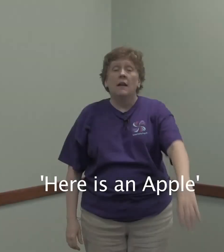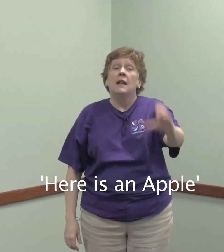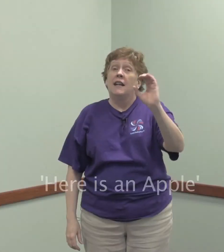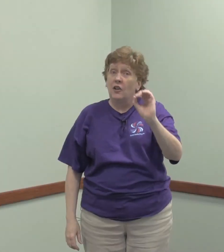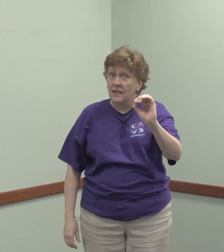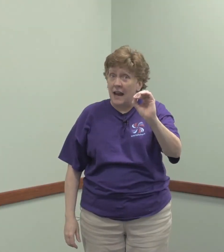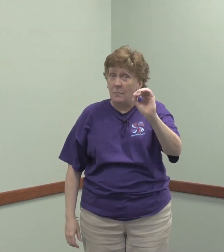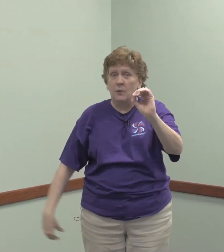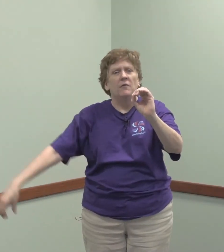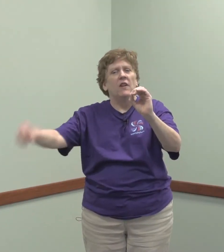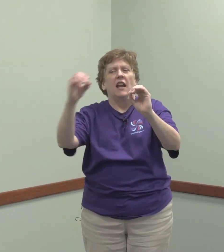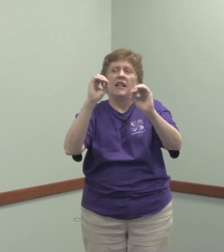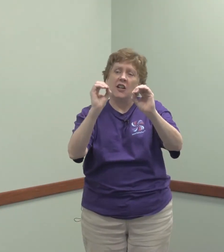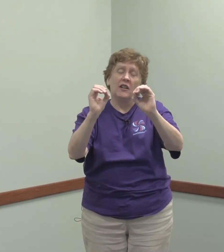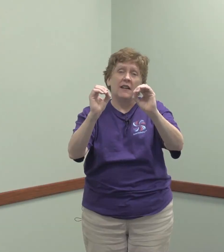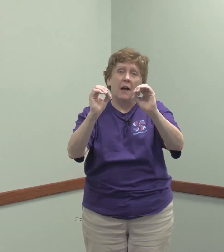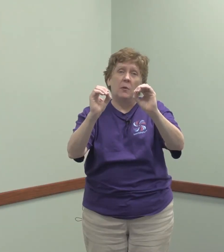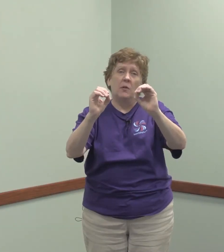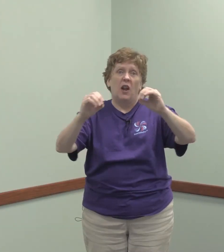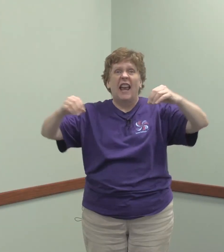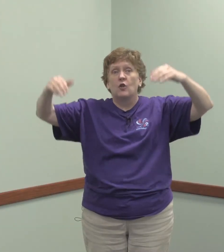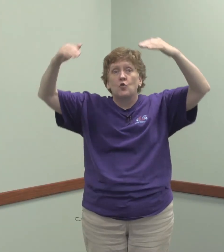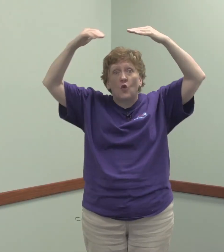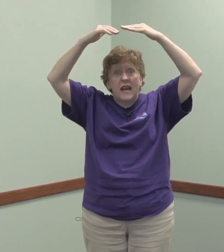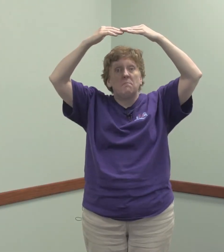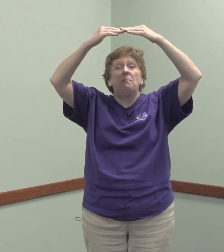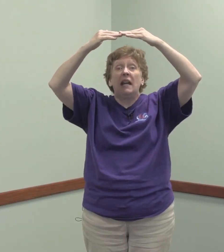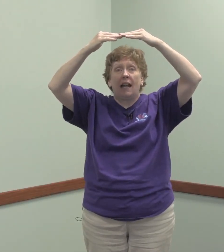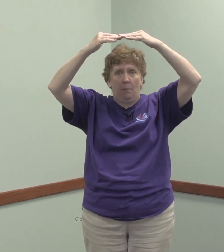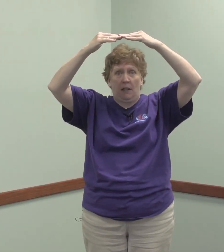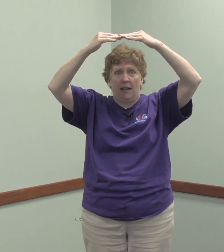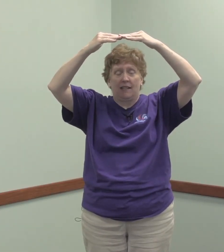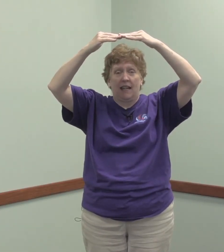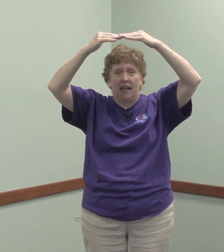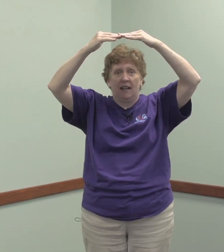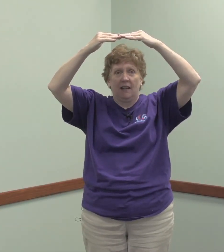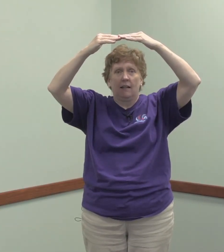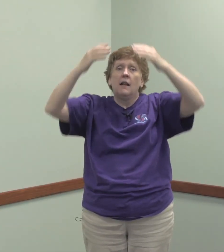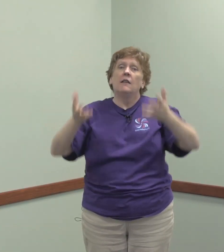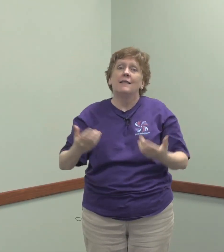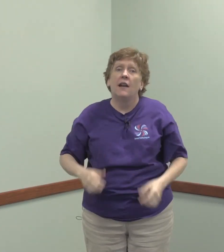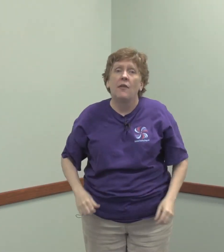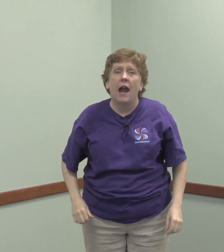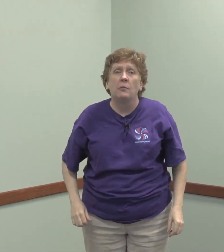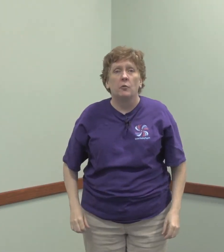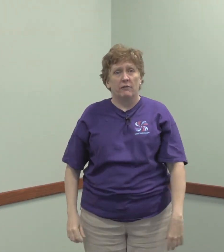Here is an apple, and here is an apple, and a great big apple I see. Let's count the apples we've